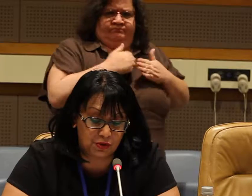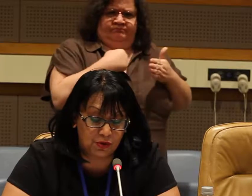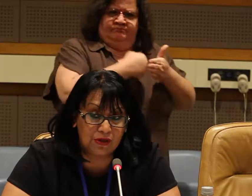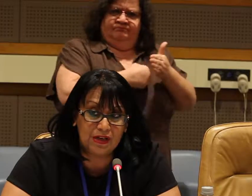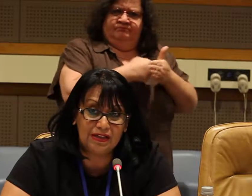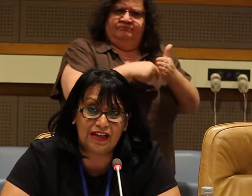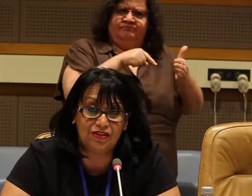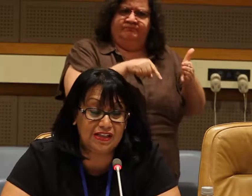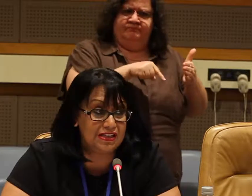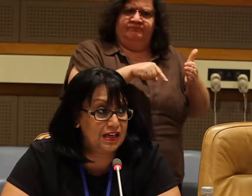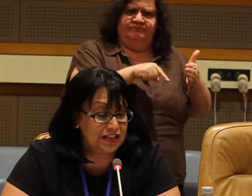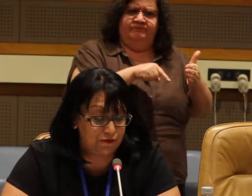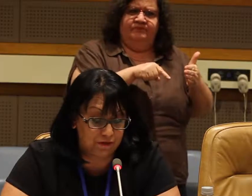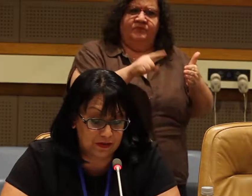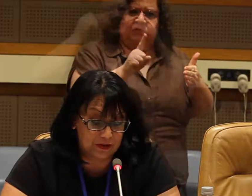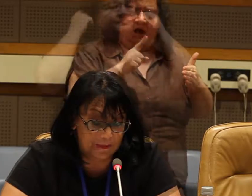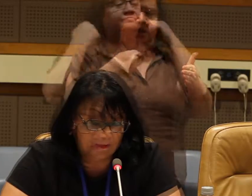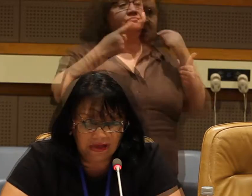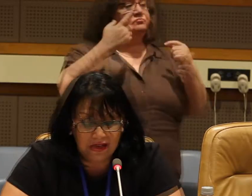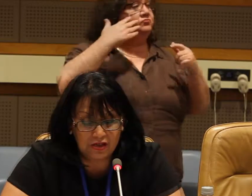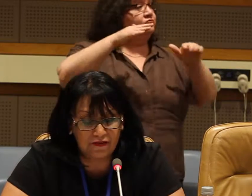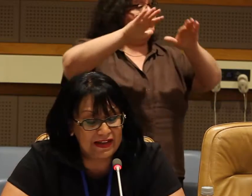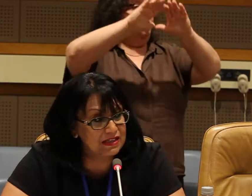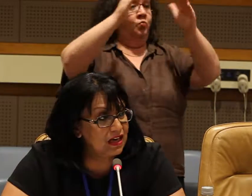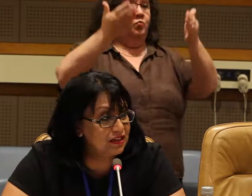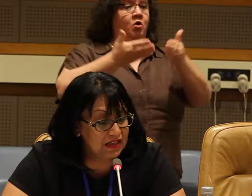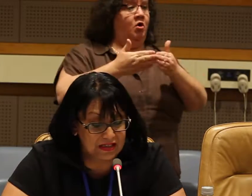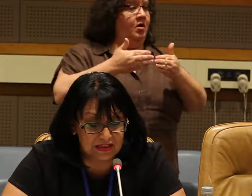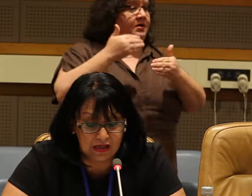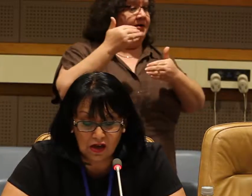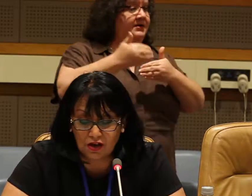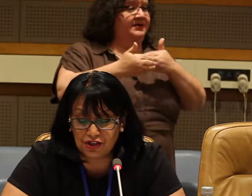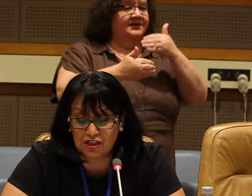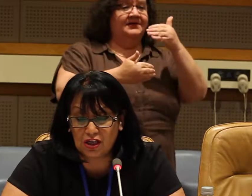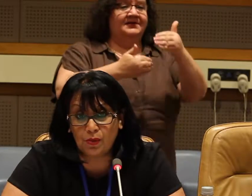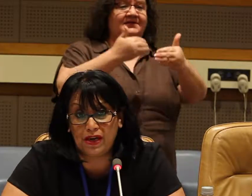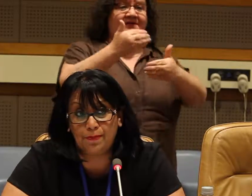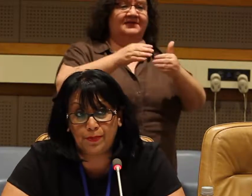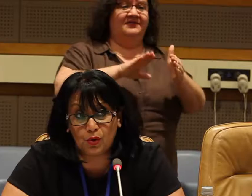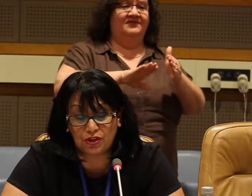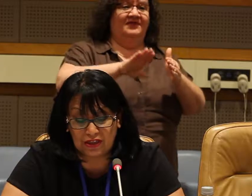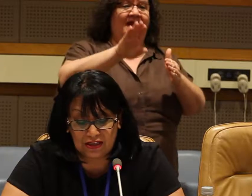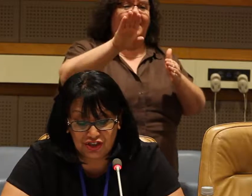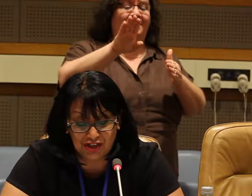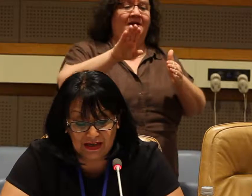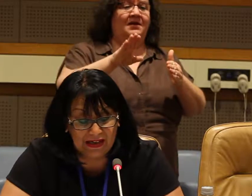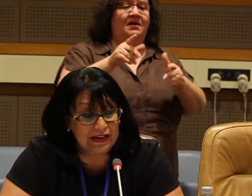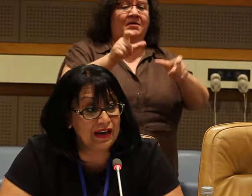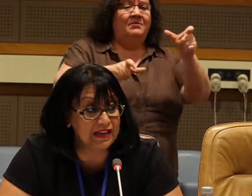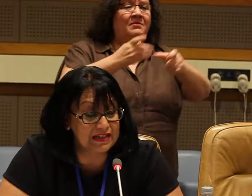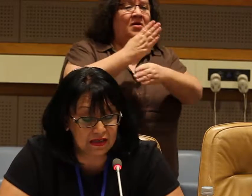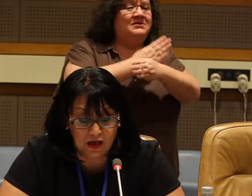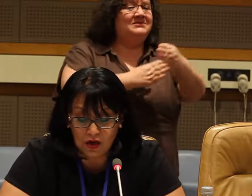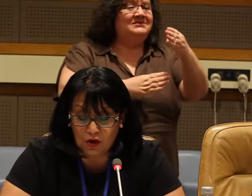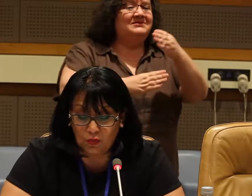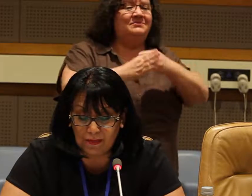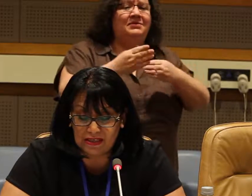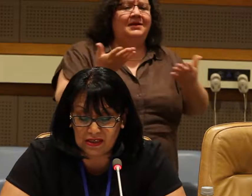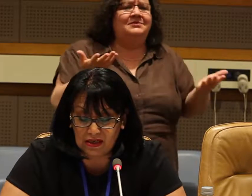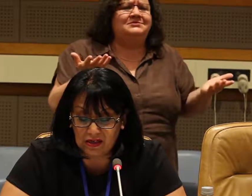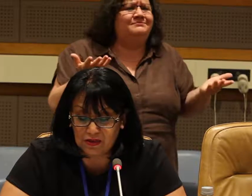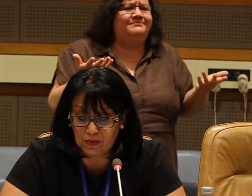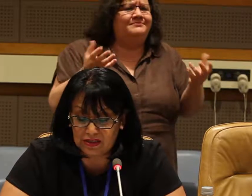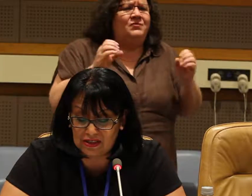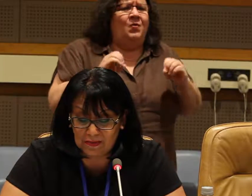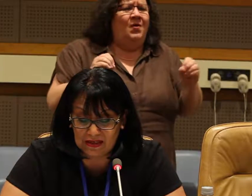to ensure that this is fulfilled. So events like this are so important in shining a light on